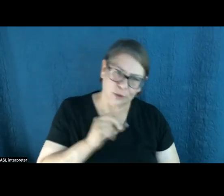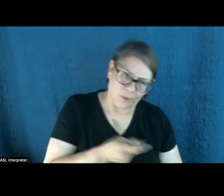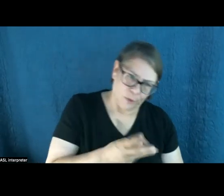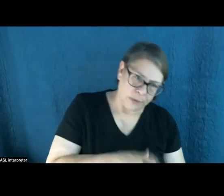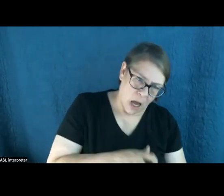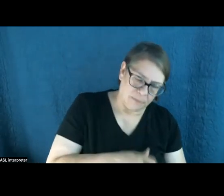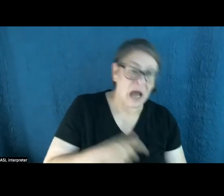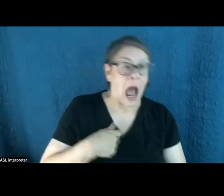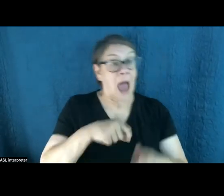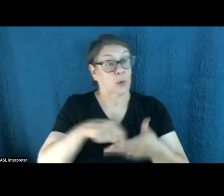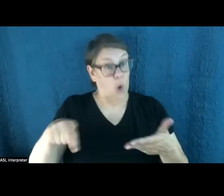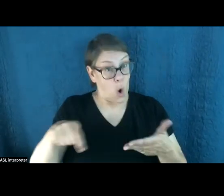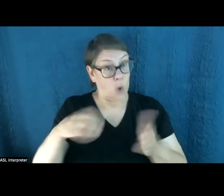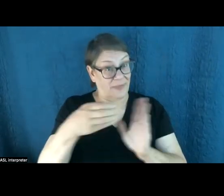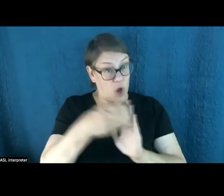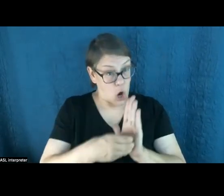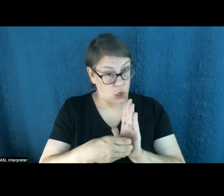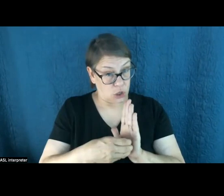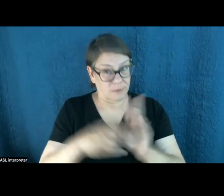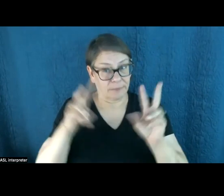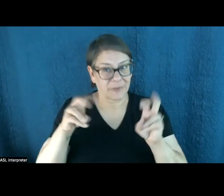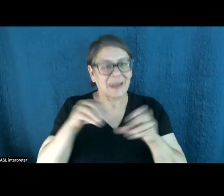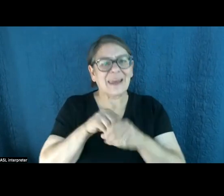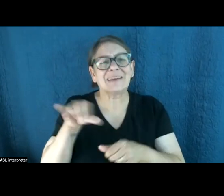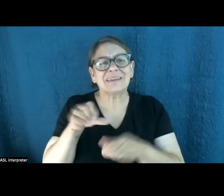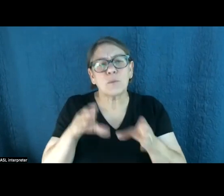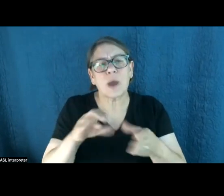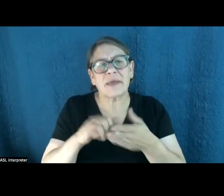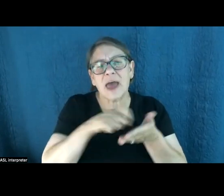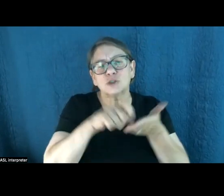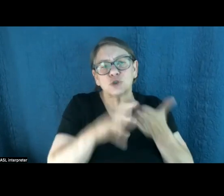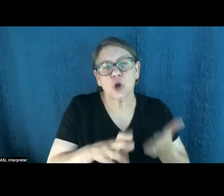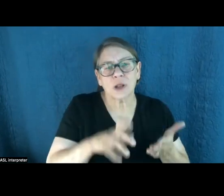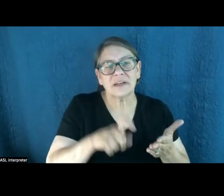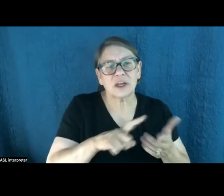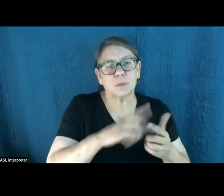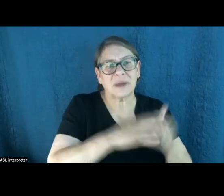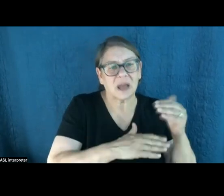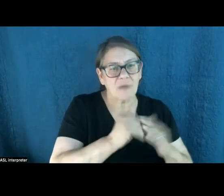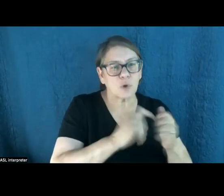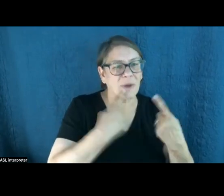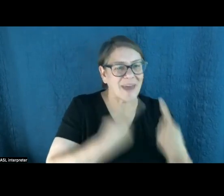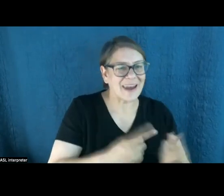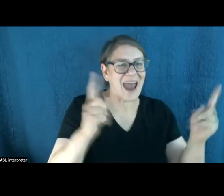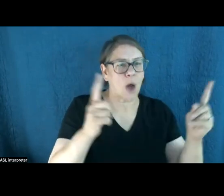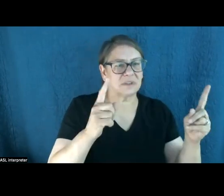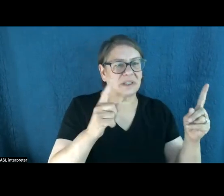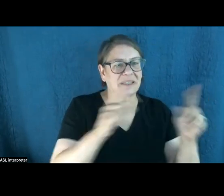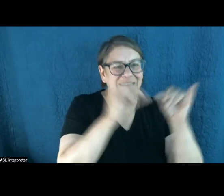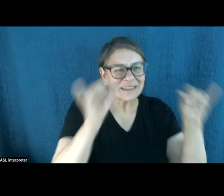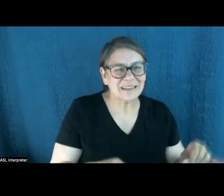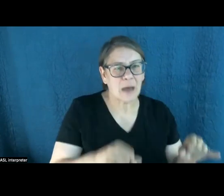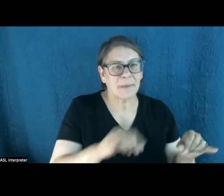I wrote in that piece, and I quote, in the same way that journalists ought to be comfortable denouncing systemic racism and pushing